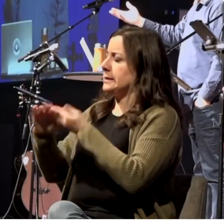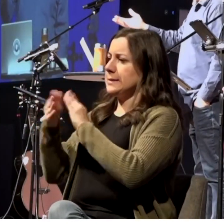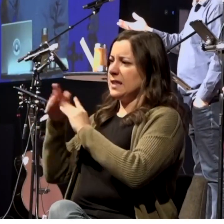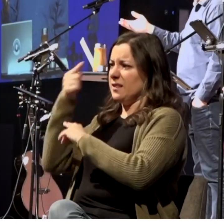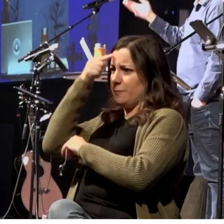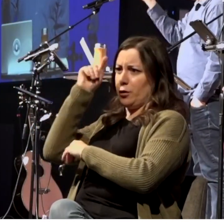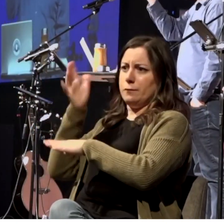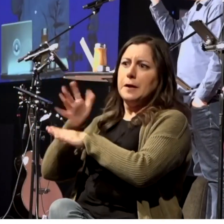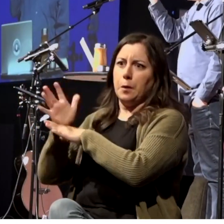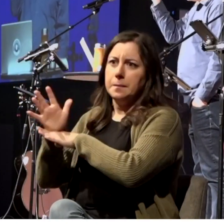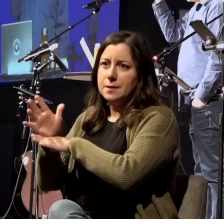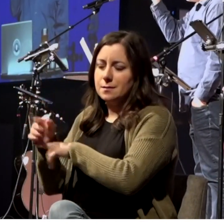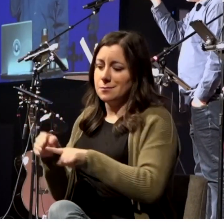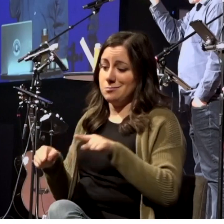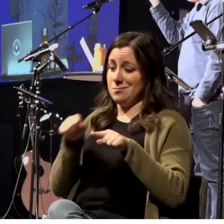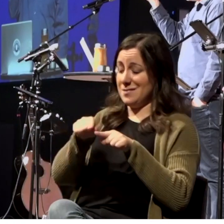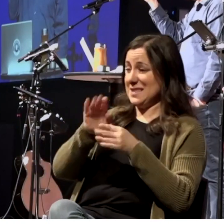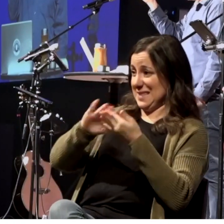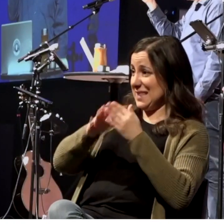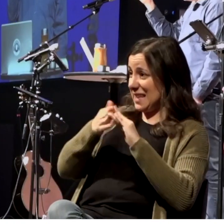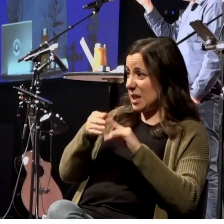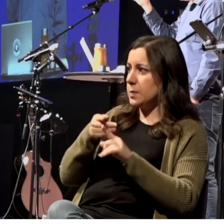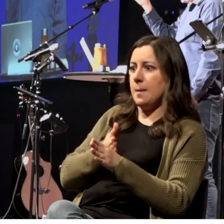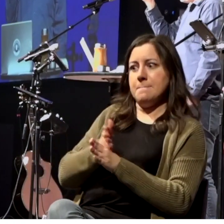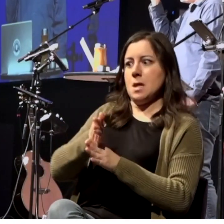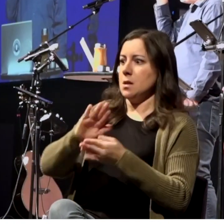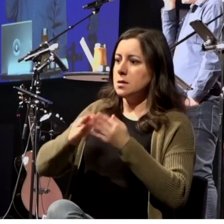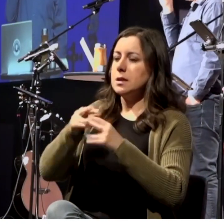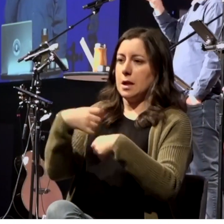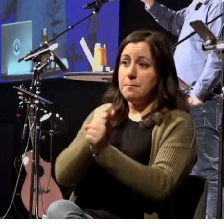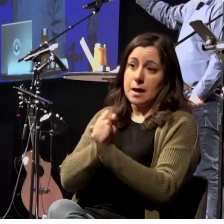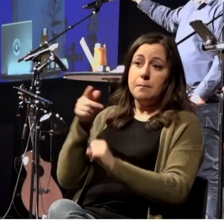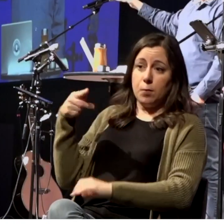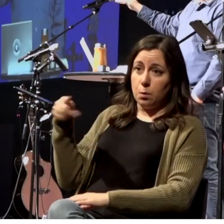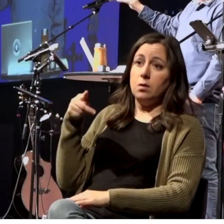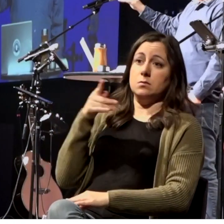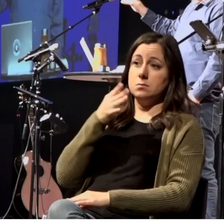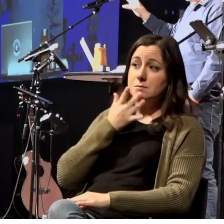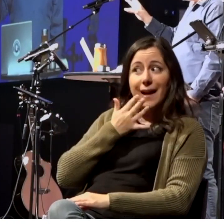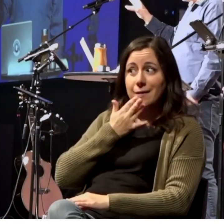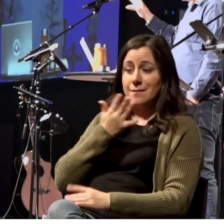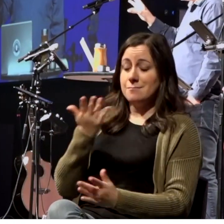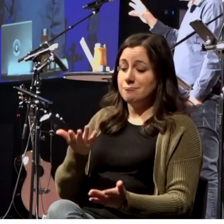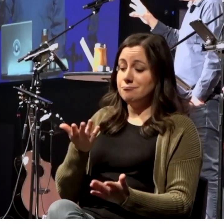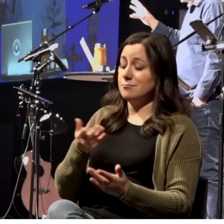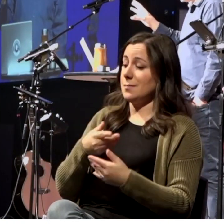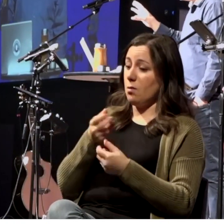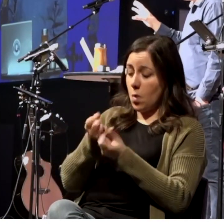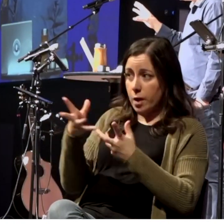Thyatira was the epicenter of purple dye sellers. And